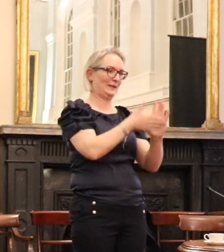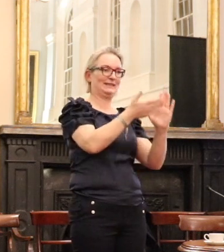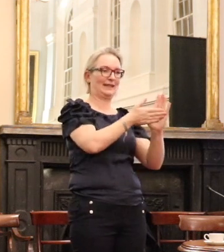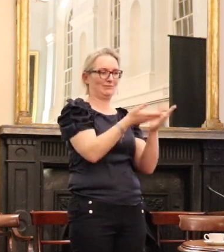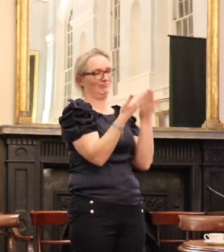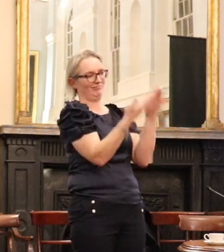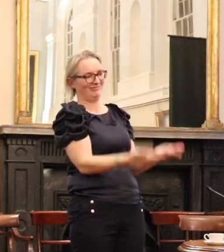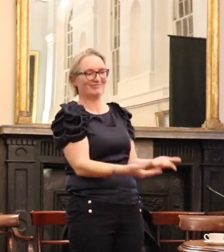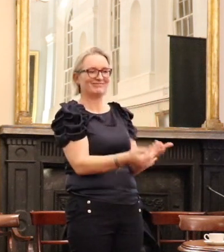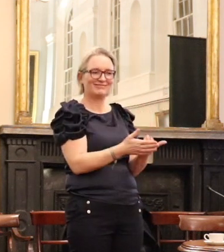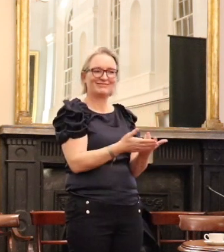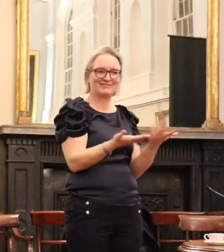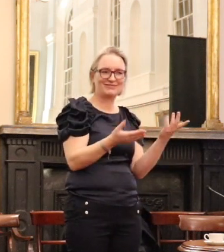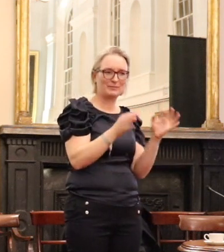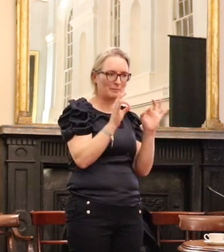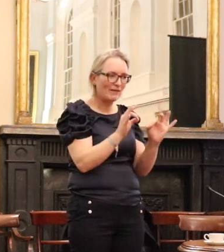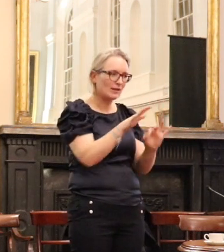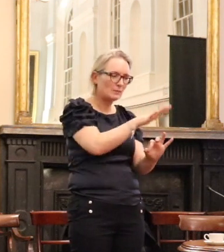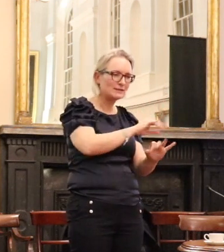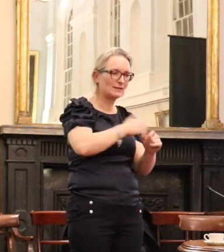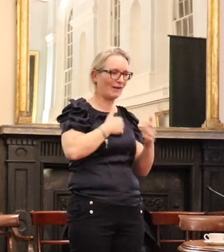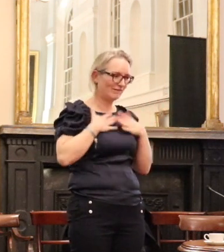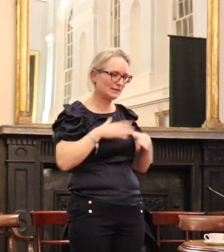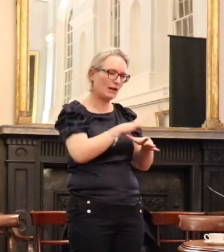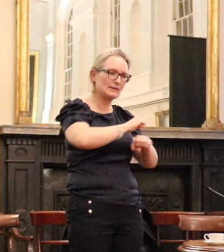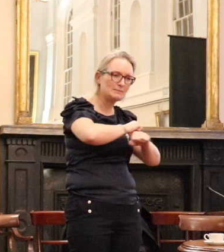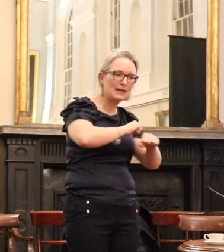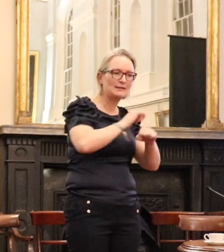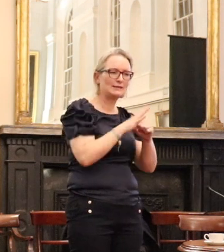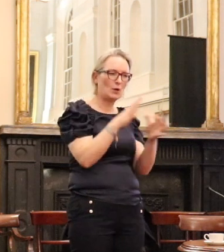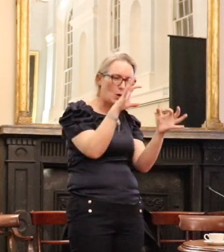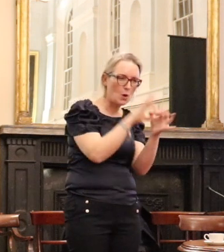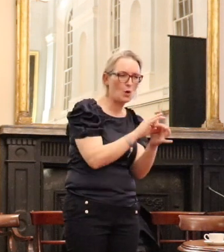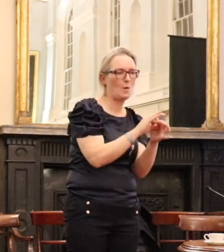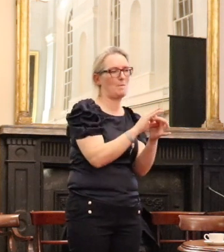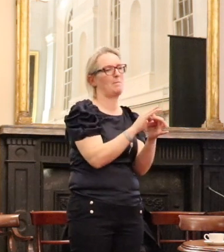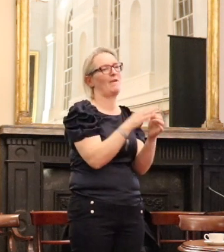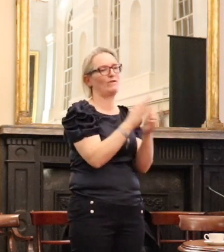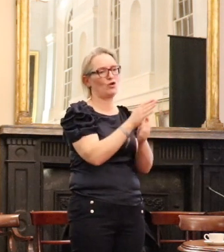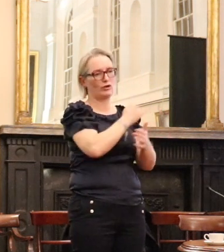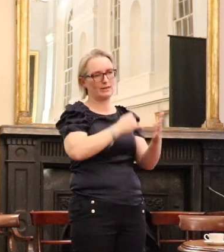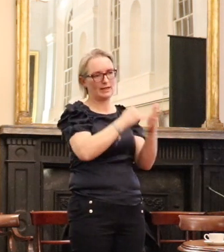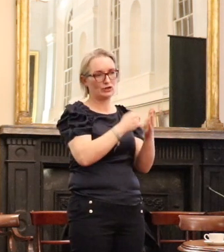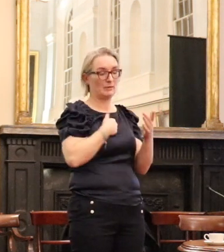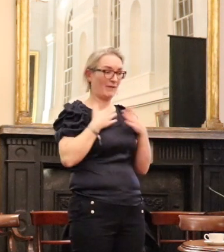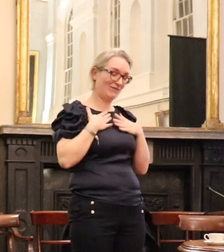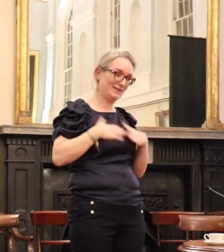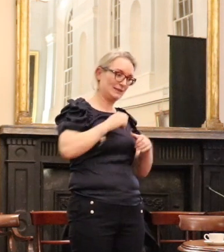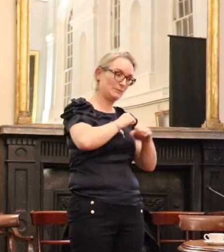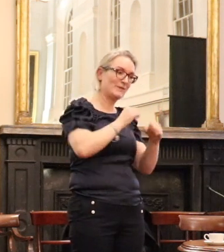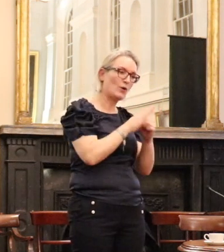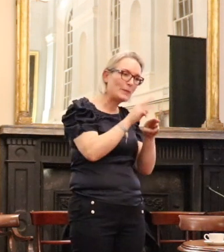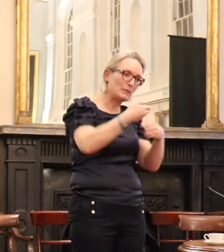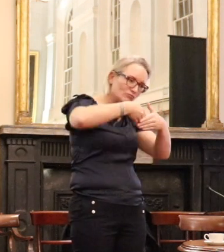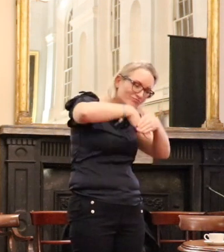nothing like having a physical building that is the home of your organisation. And all sorts of physical buildings for